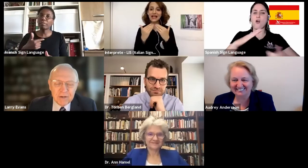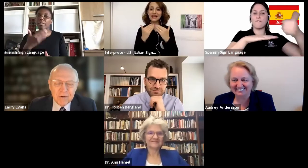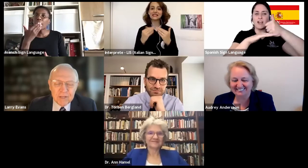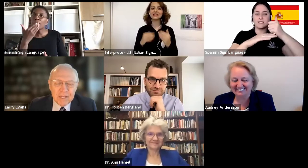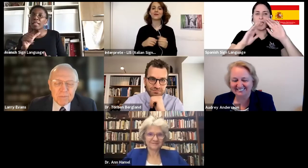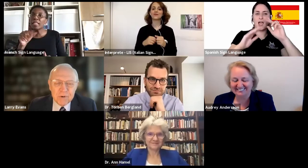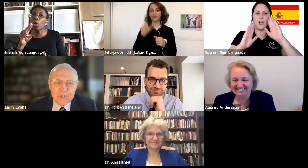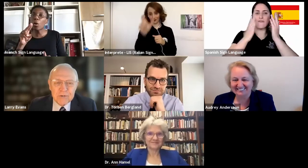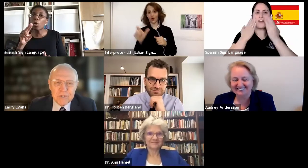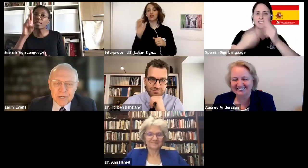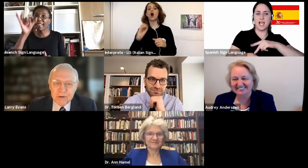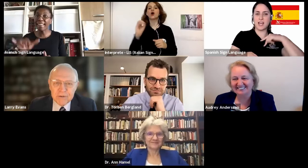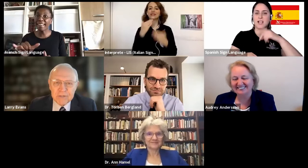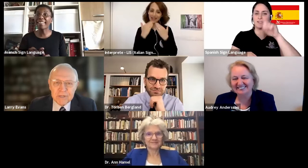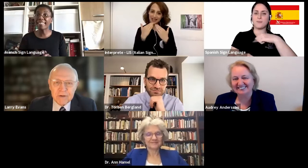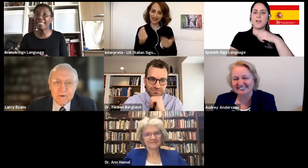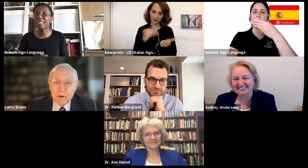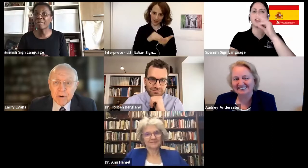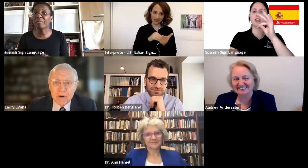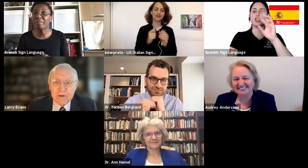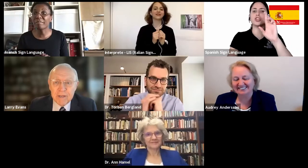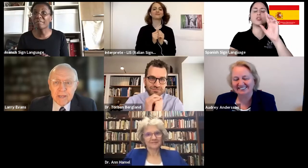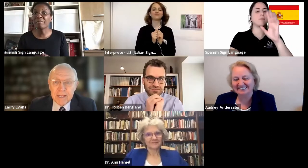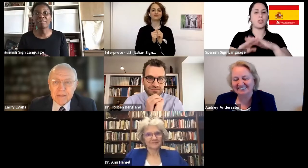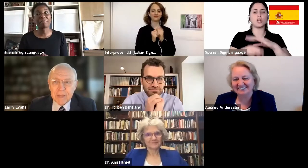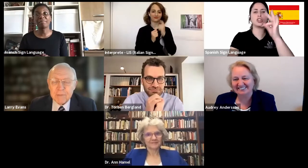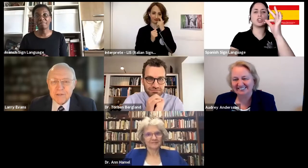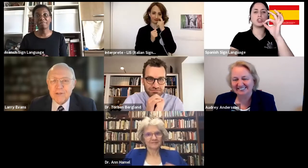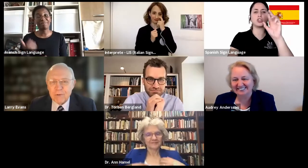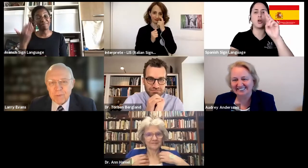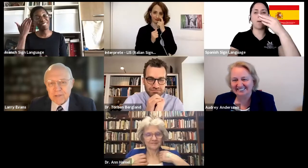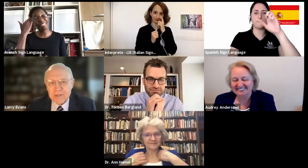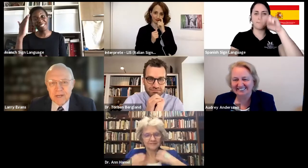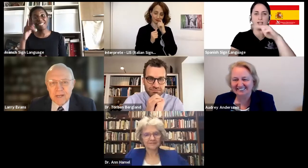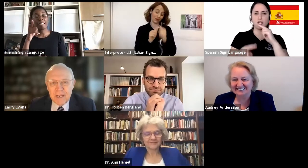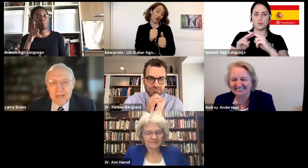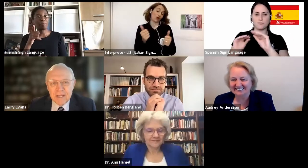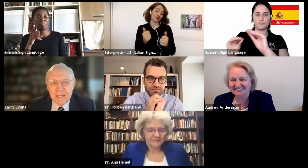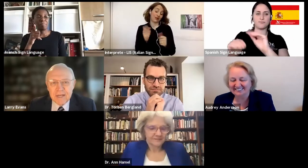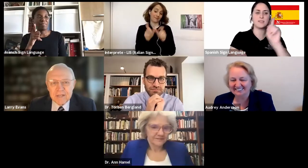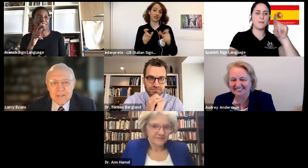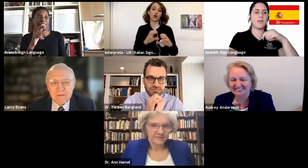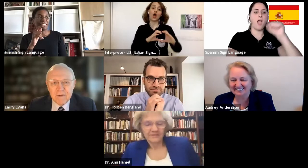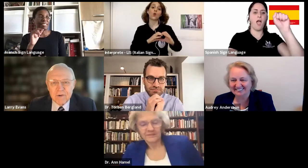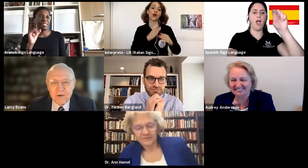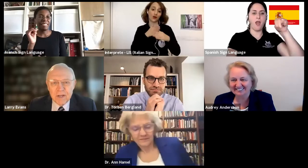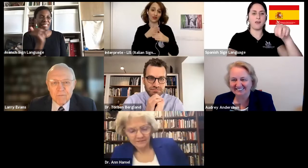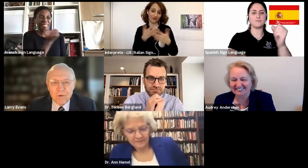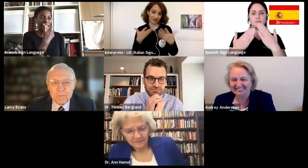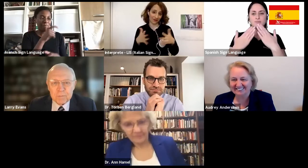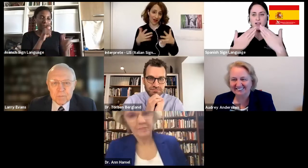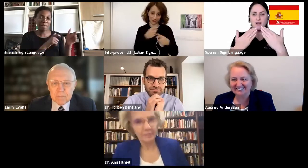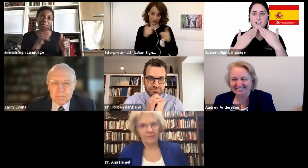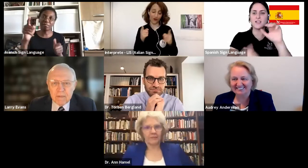You know, each person shares from their heart. And that means so much. It is very